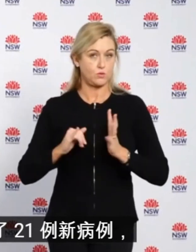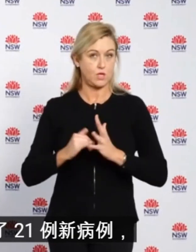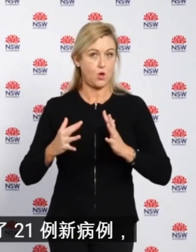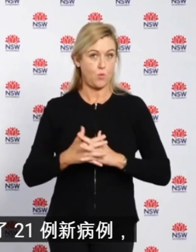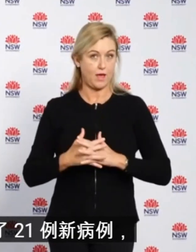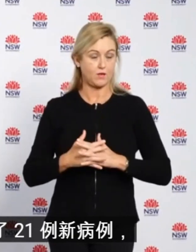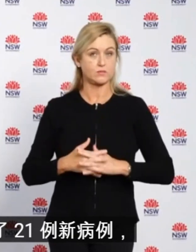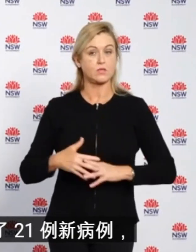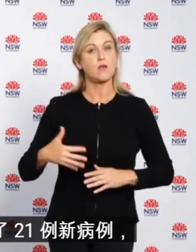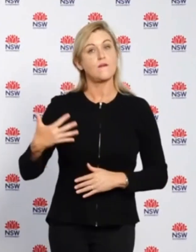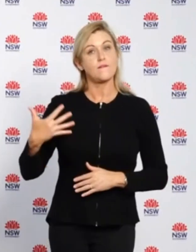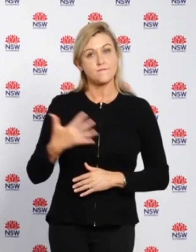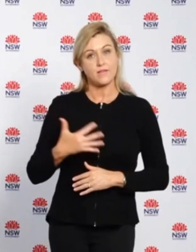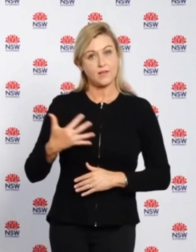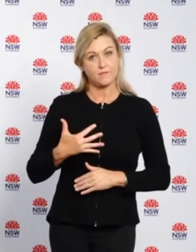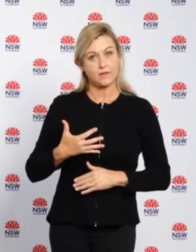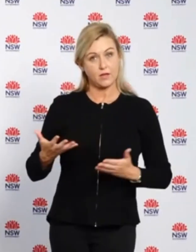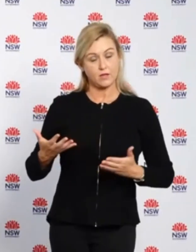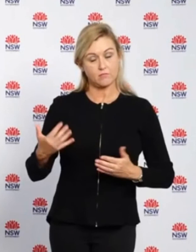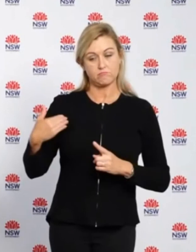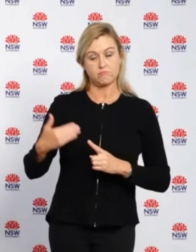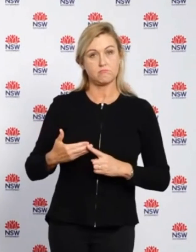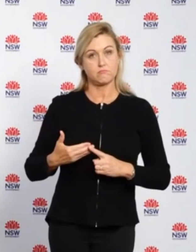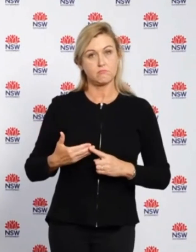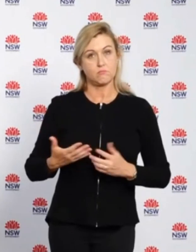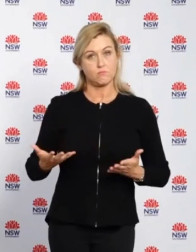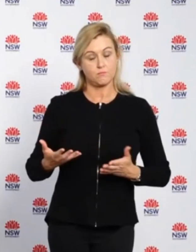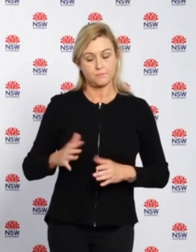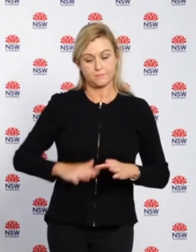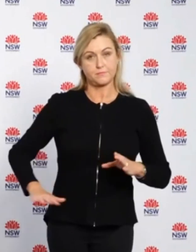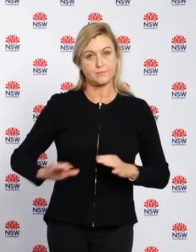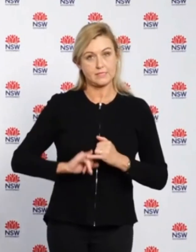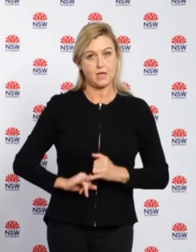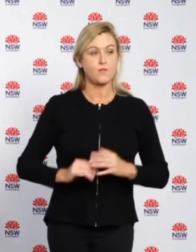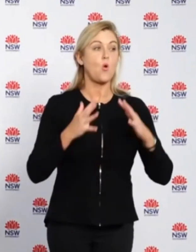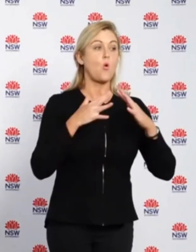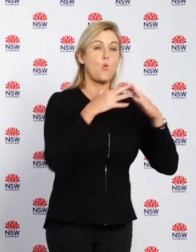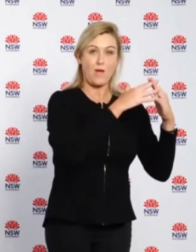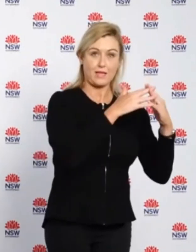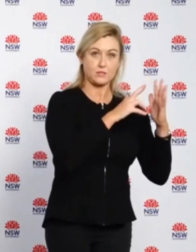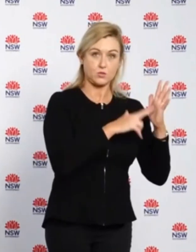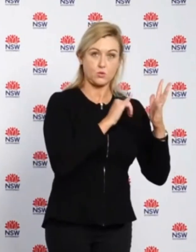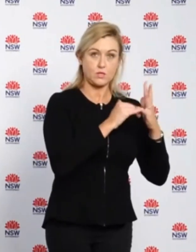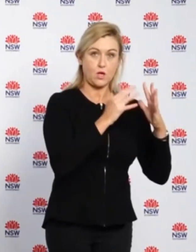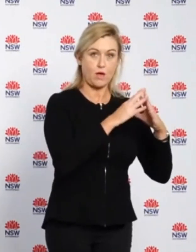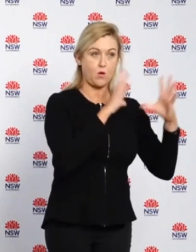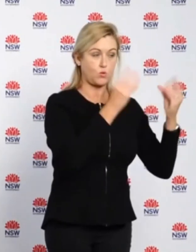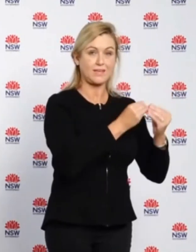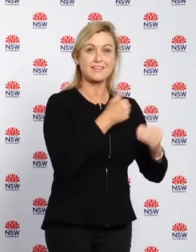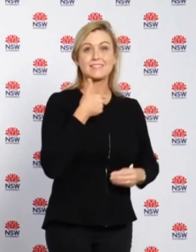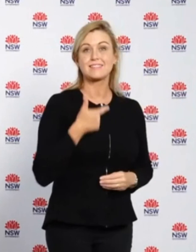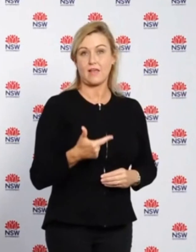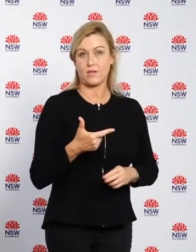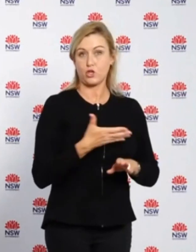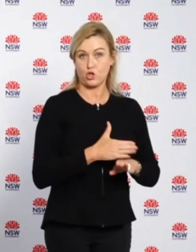15 new cases reported until 8pm last night. In western NSW, 7 new